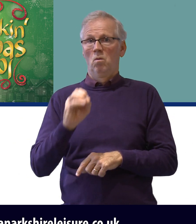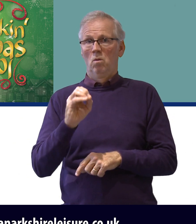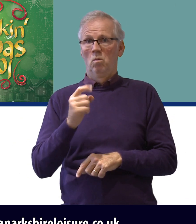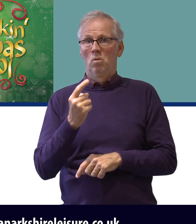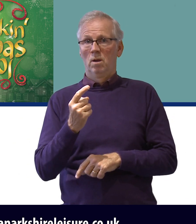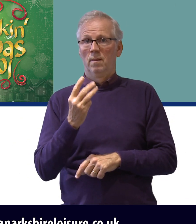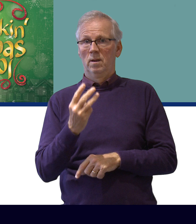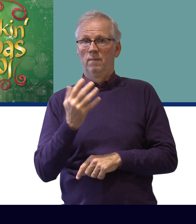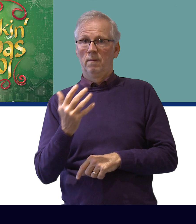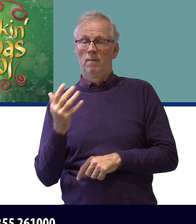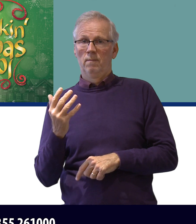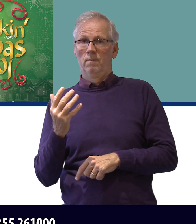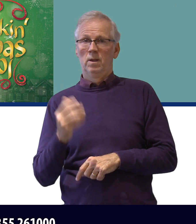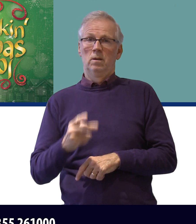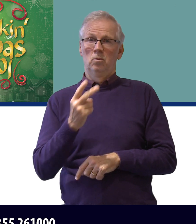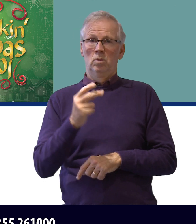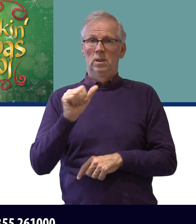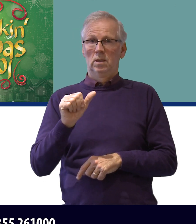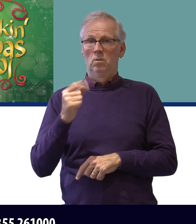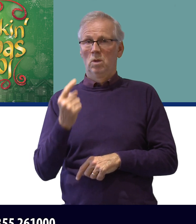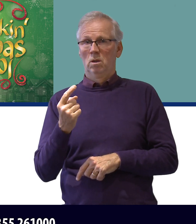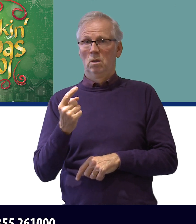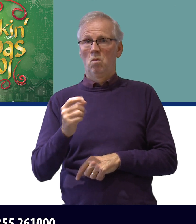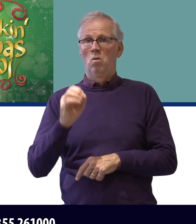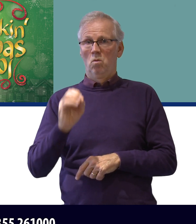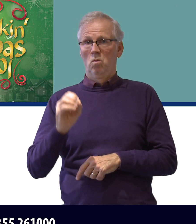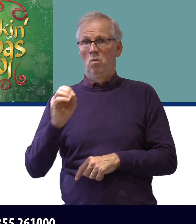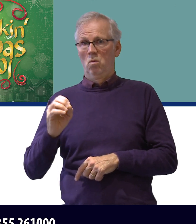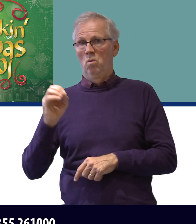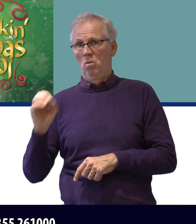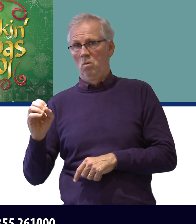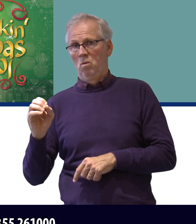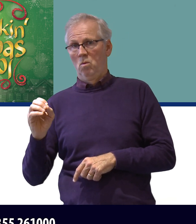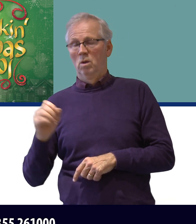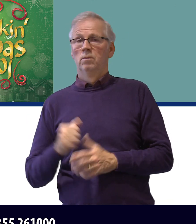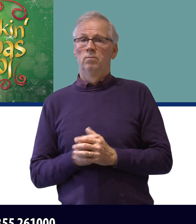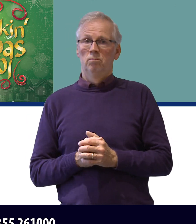.uk Phone 0141 613 5700